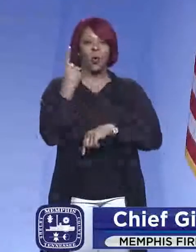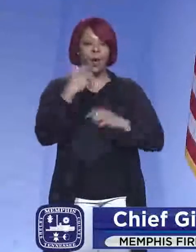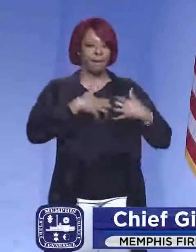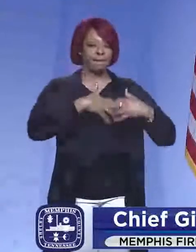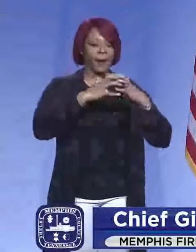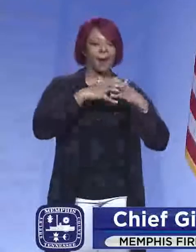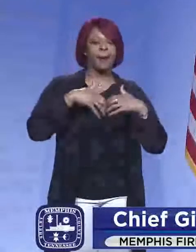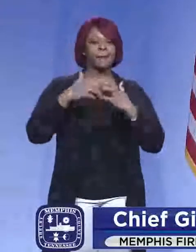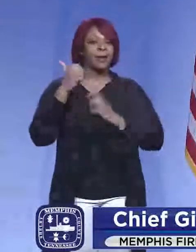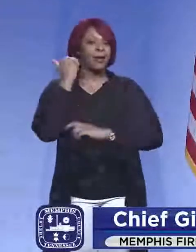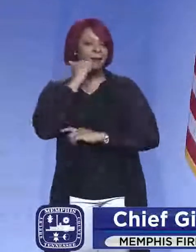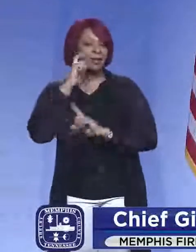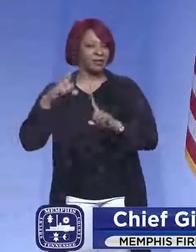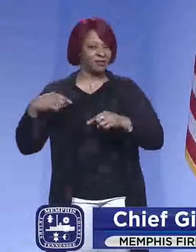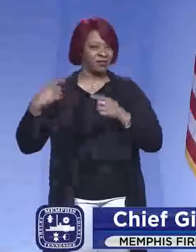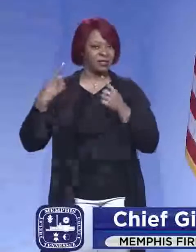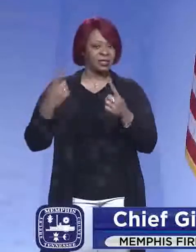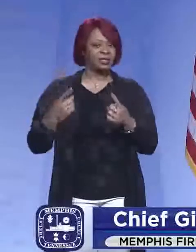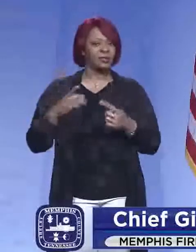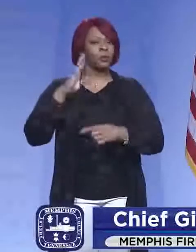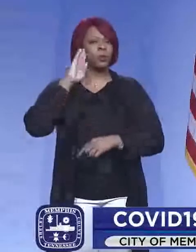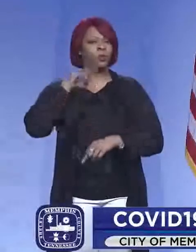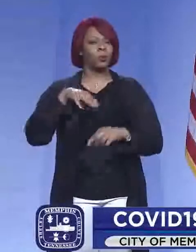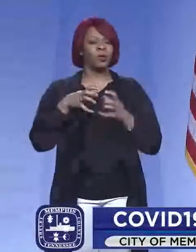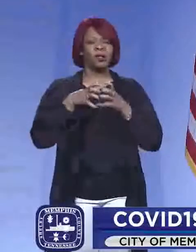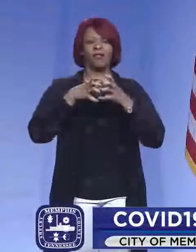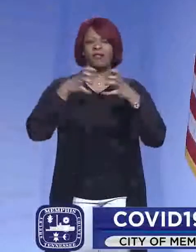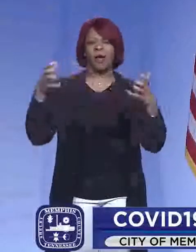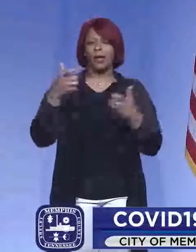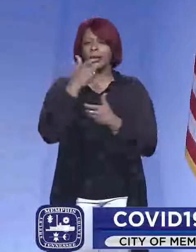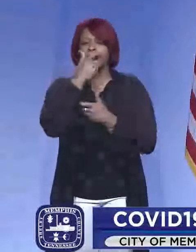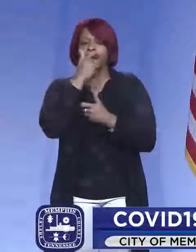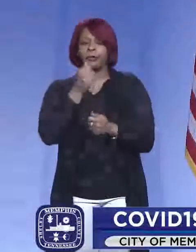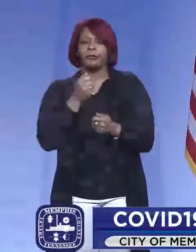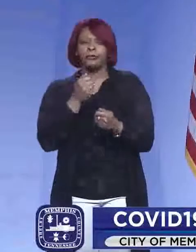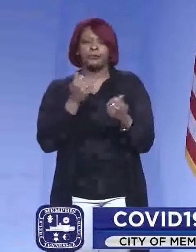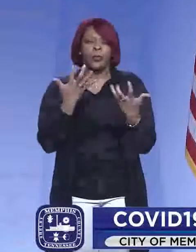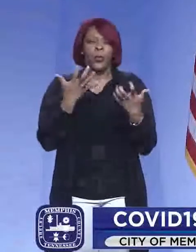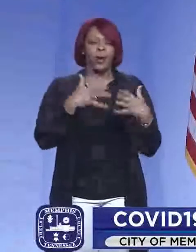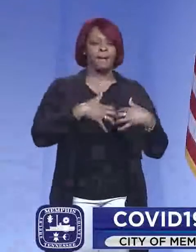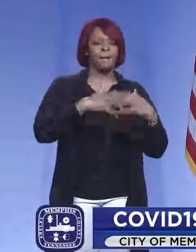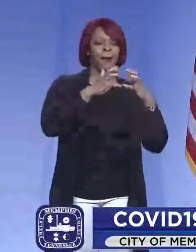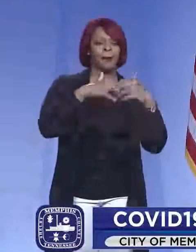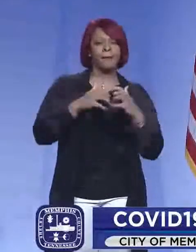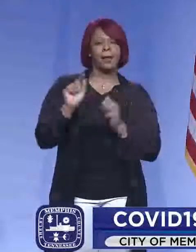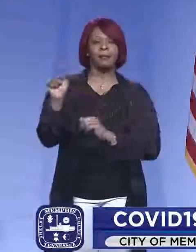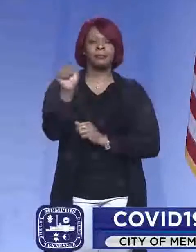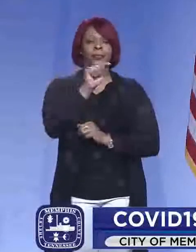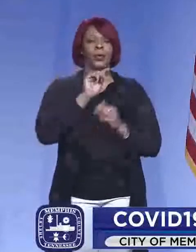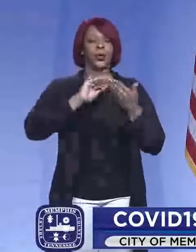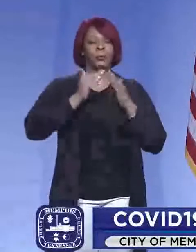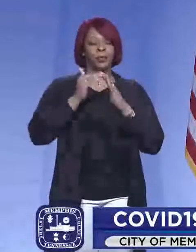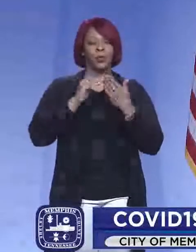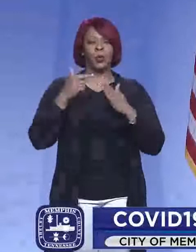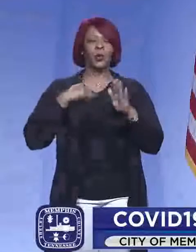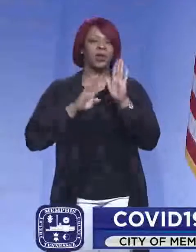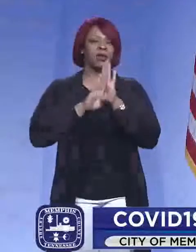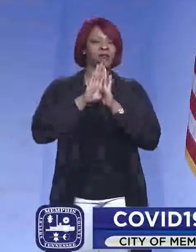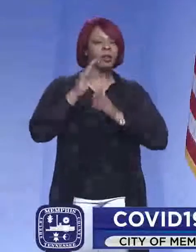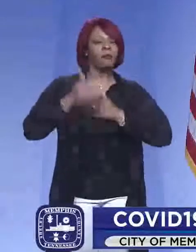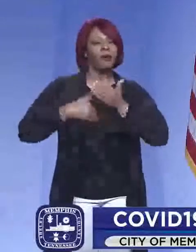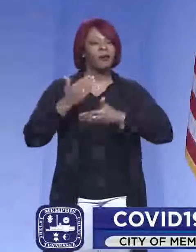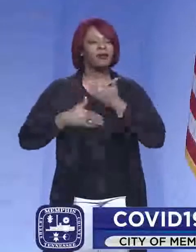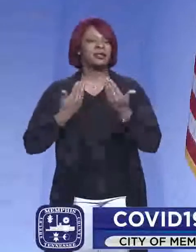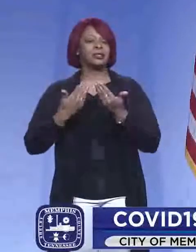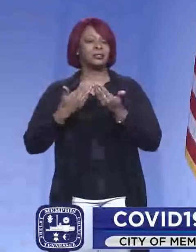since then. We're also, we understand there's a lot of interest in doing pop-ups in the community, and we are developing a process